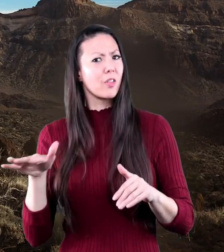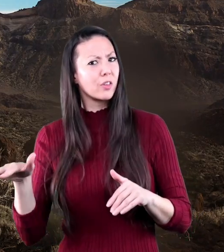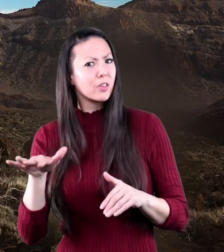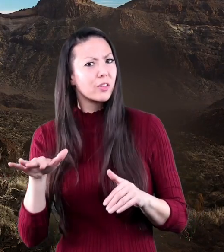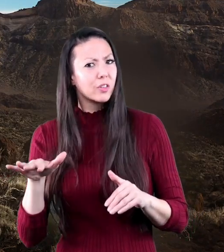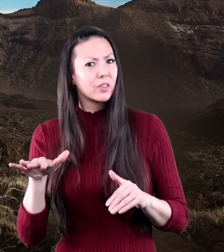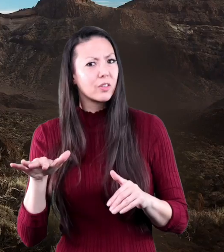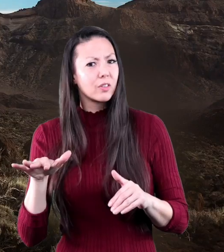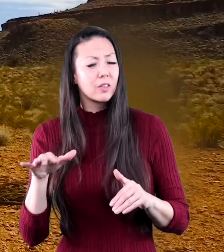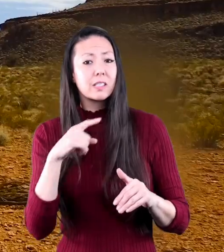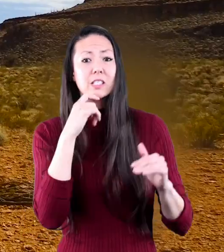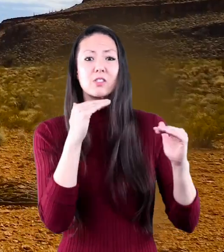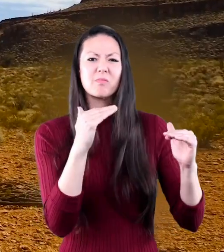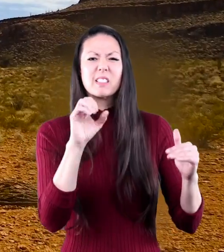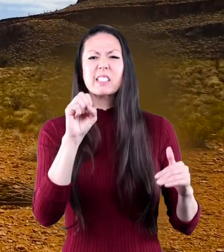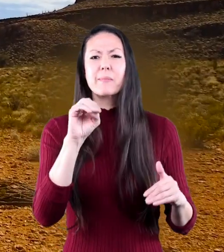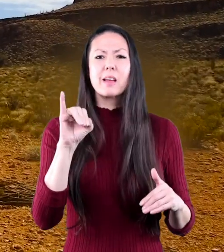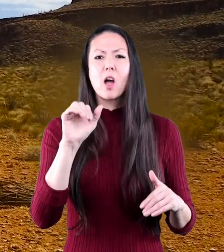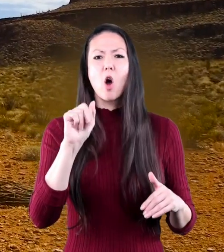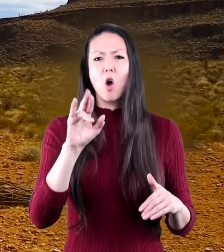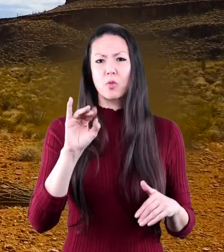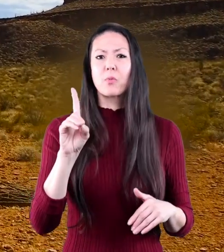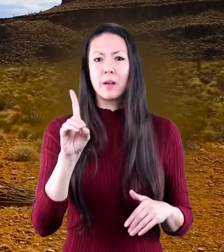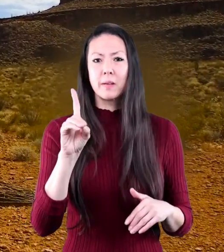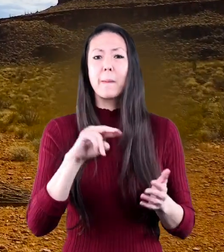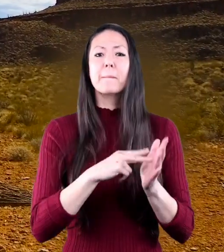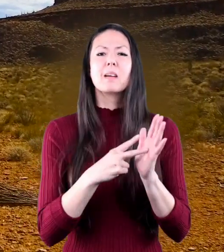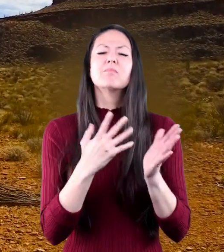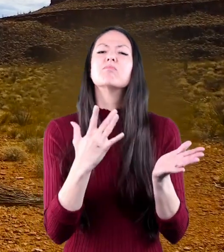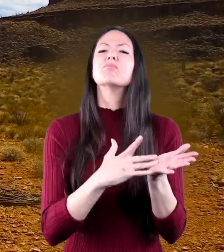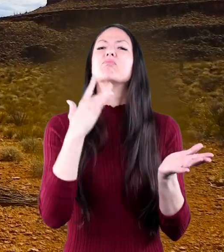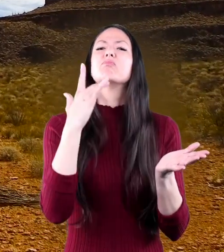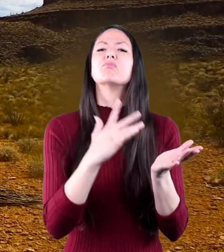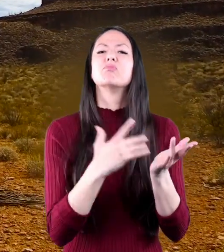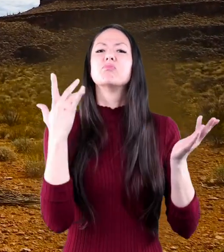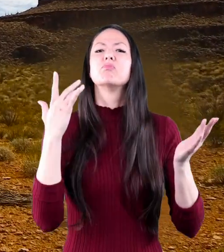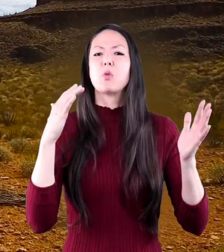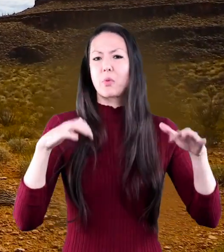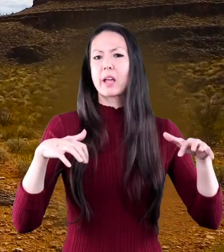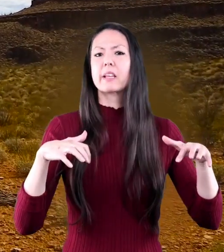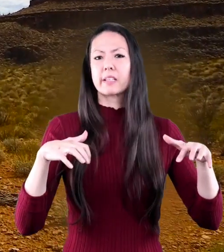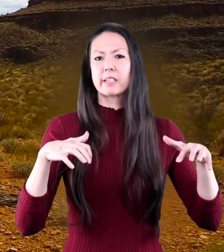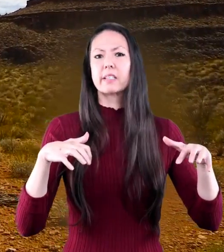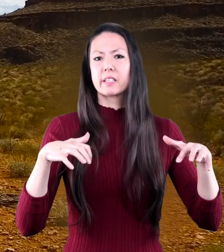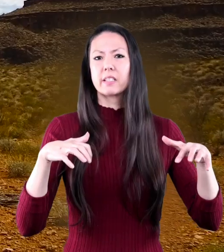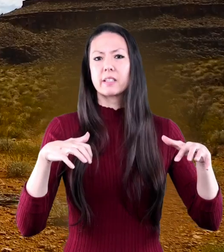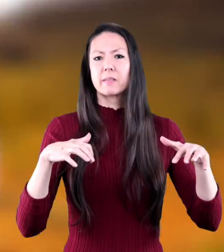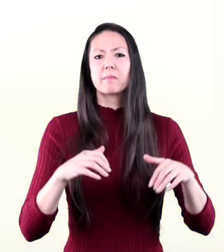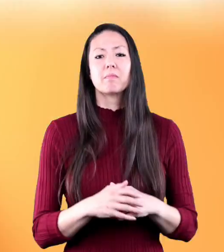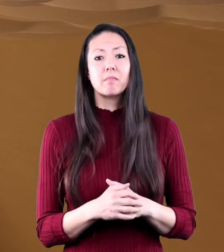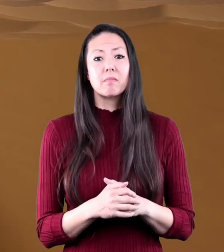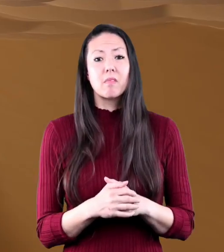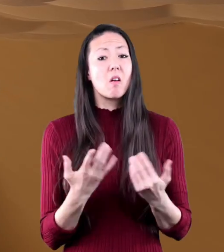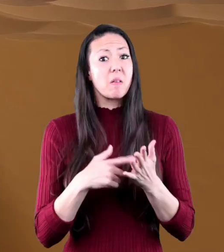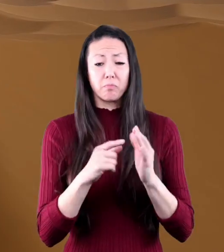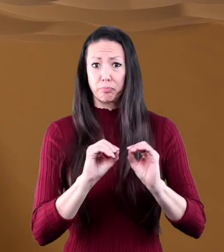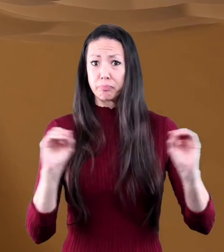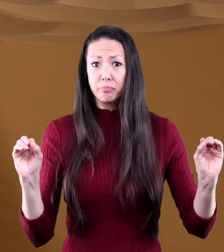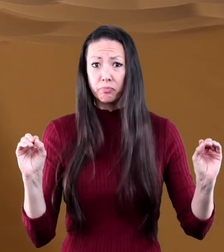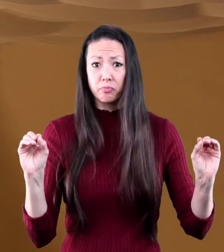others if a desert is semi-arid that means it gets slightly more rain than an arid desert which gets little to no rain